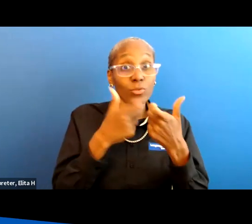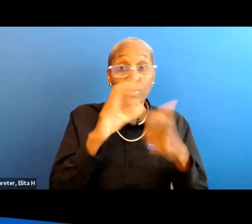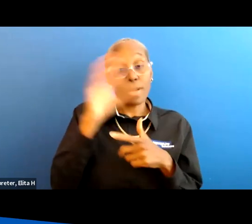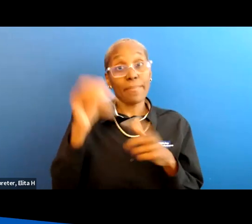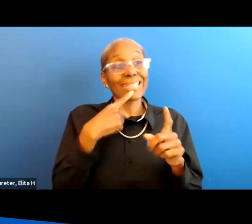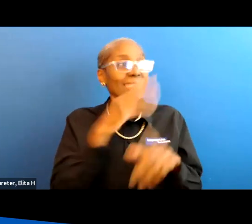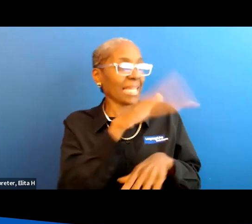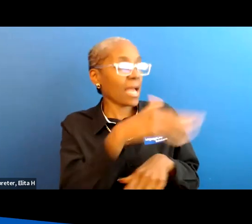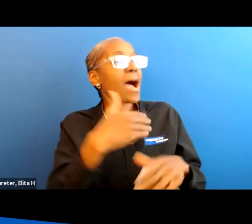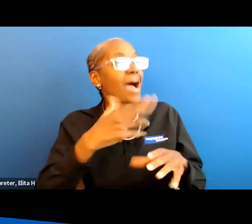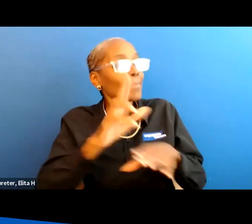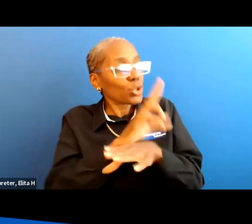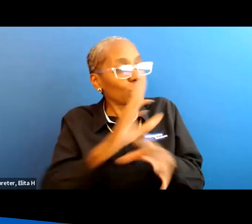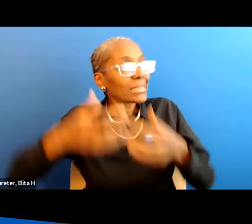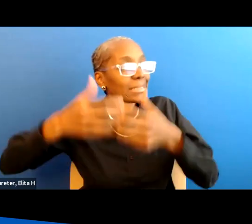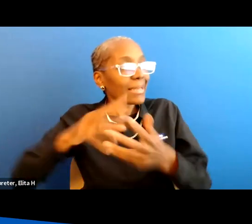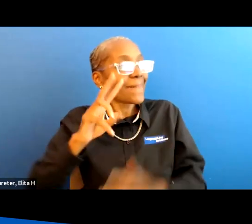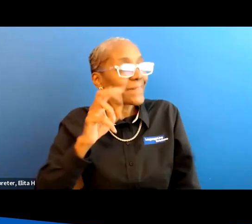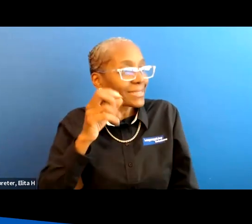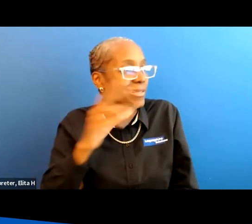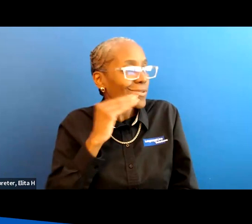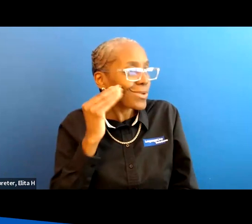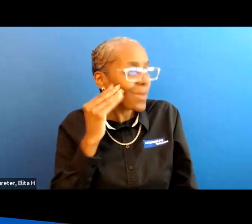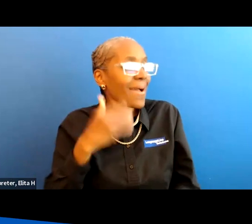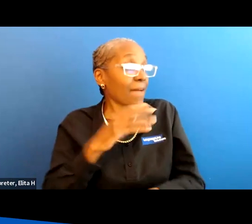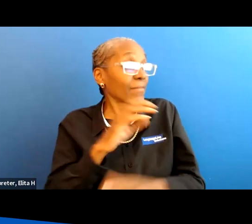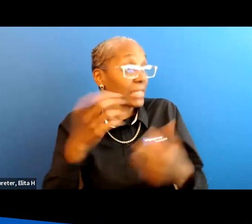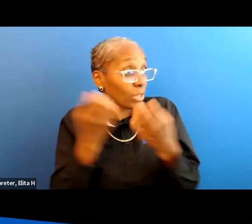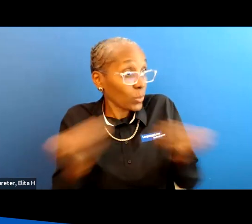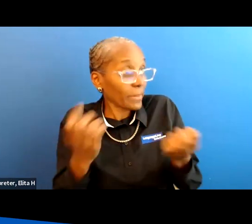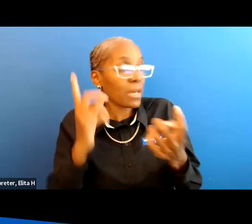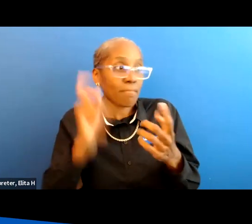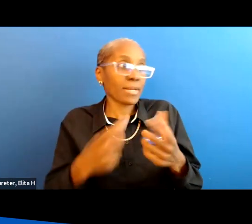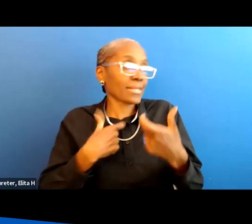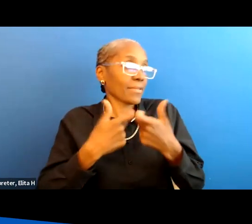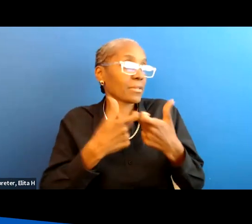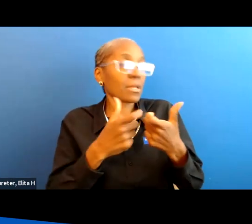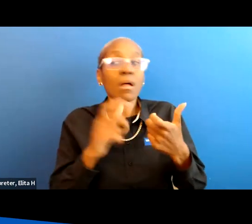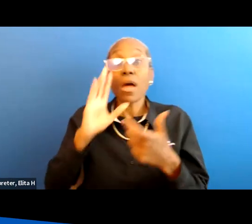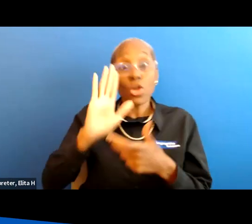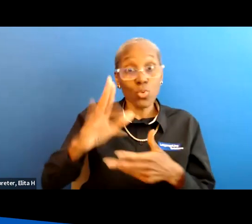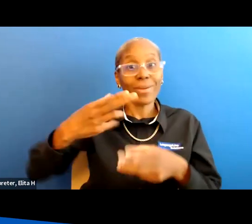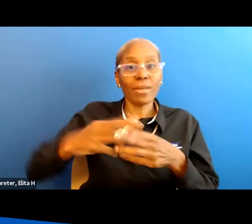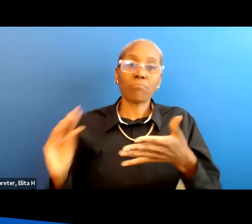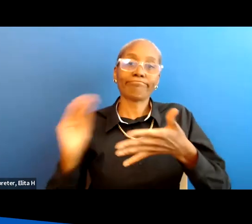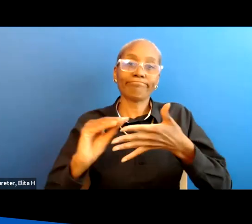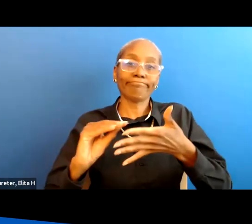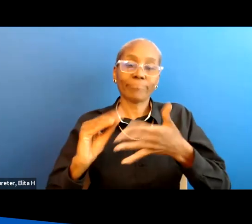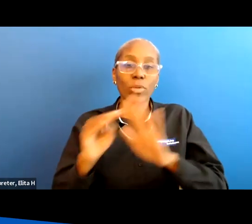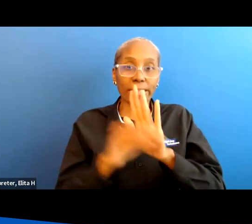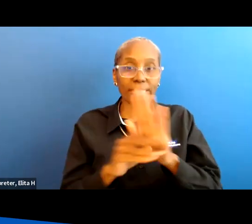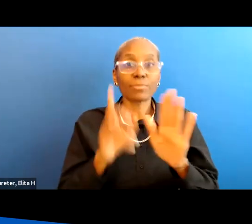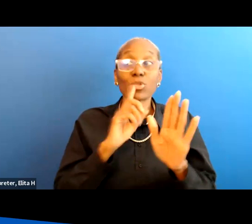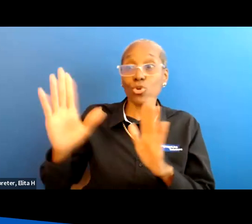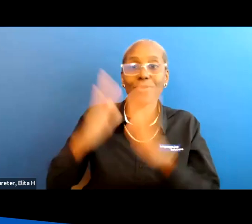to say you're on a ventilator at home or you have this equipment where you need electricity they put your name on a list so that they will be sure